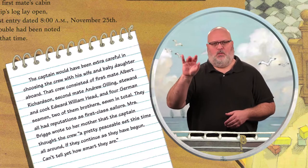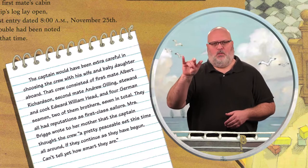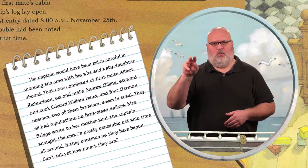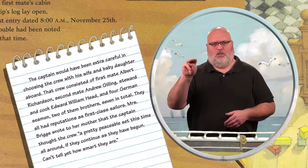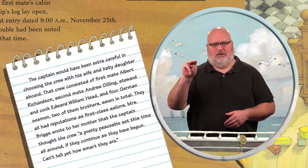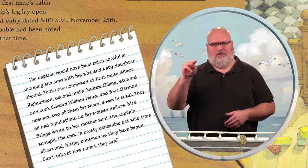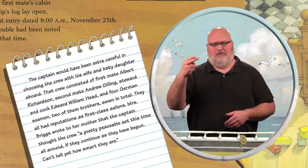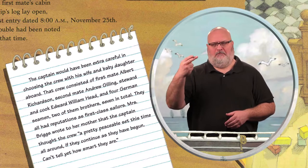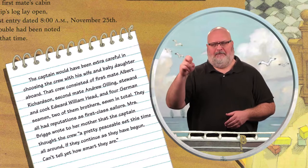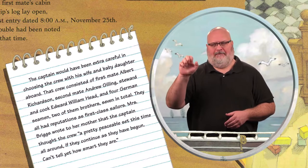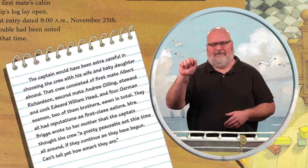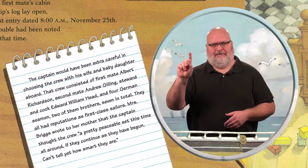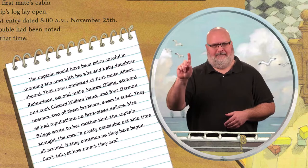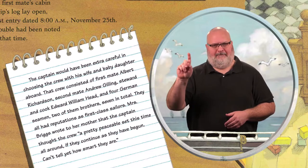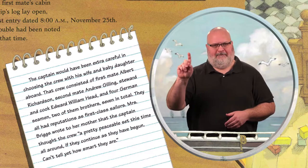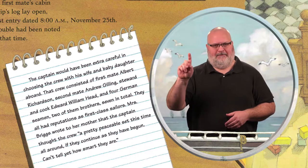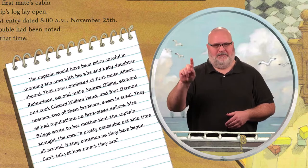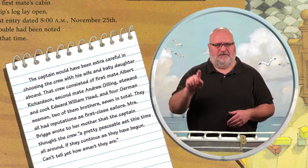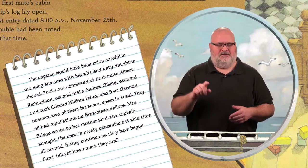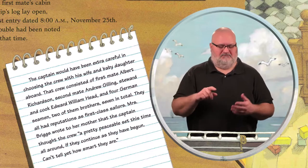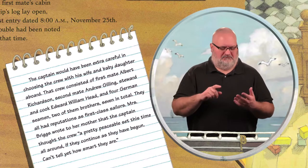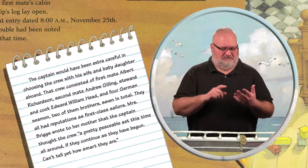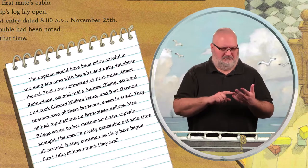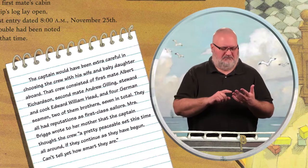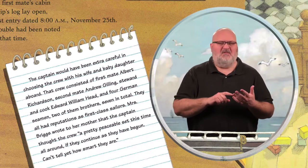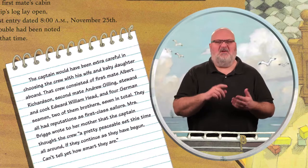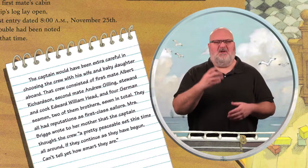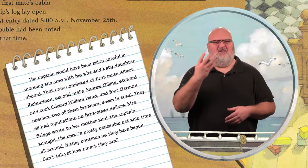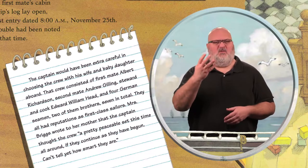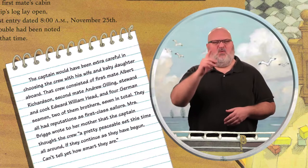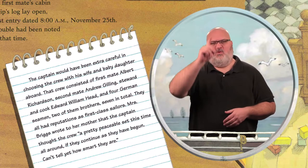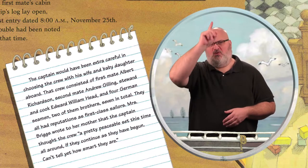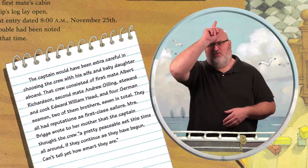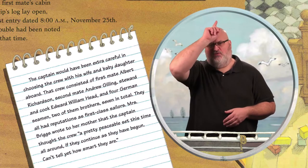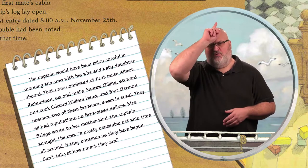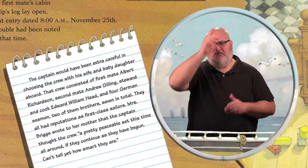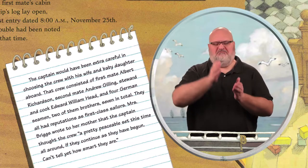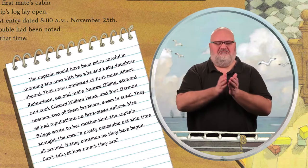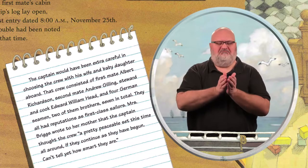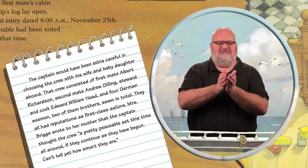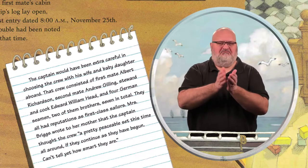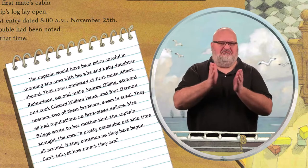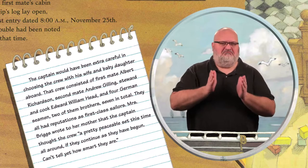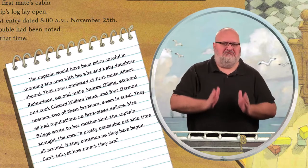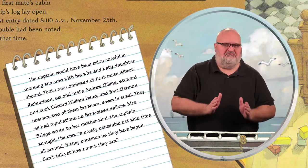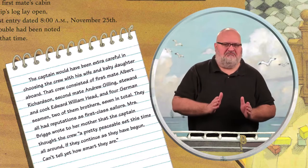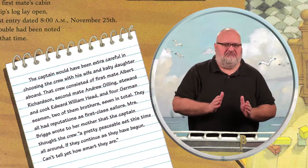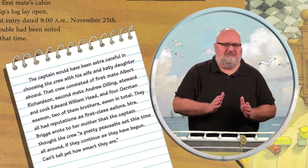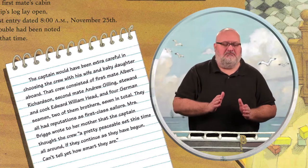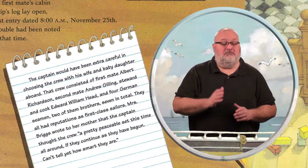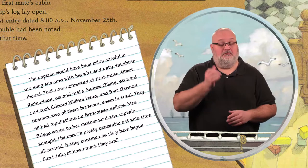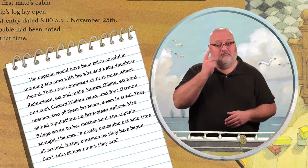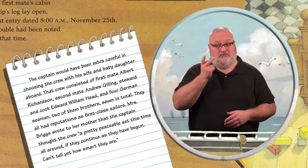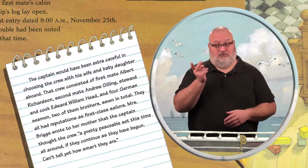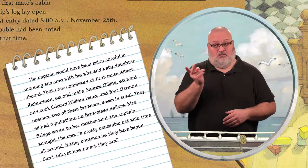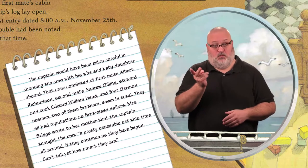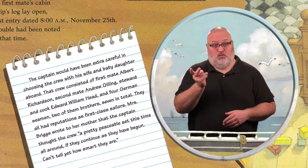and four German seamen,